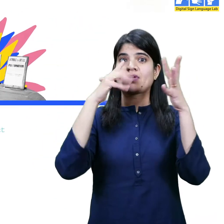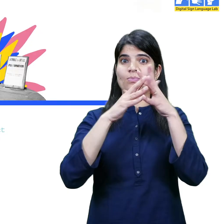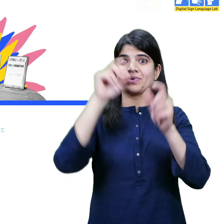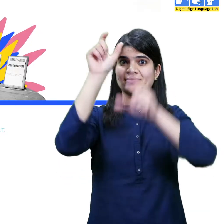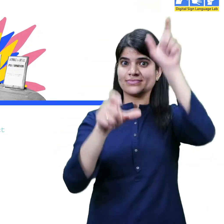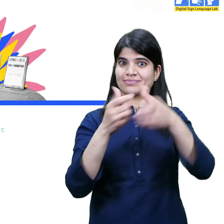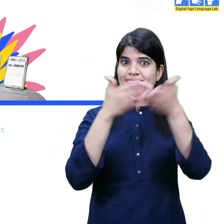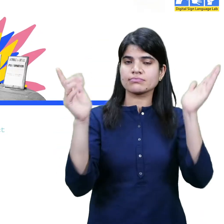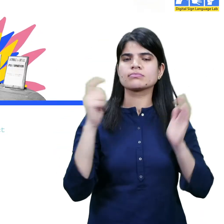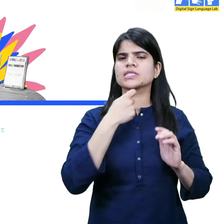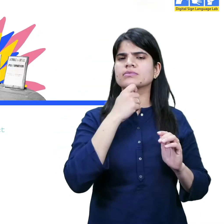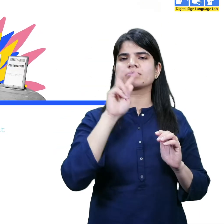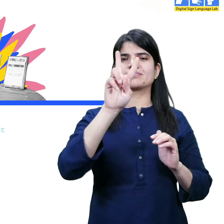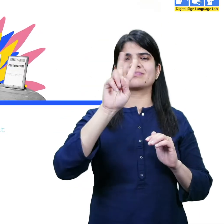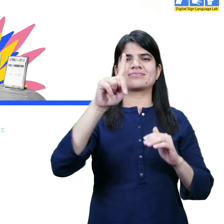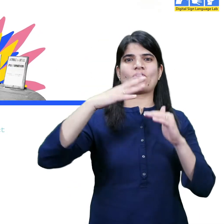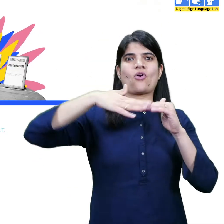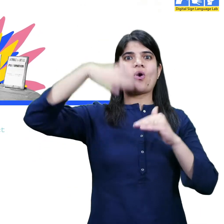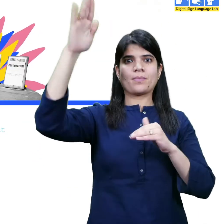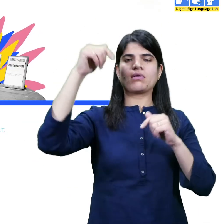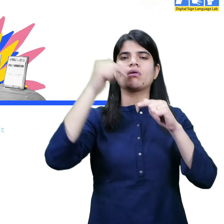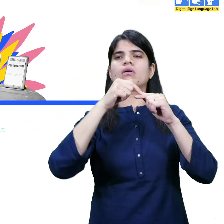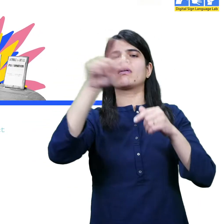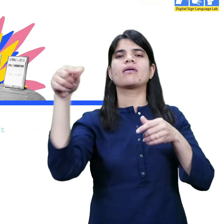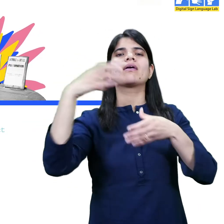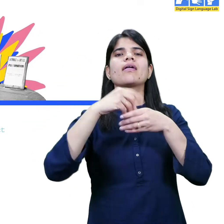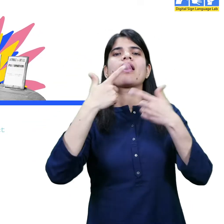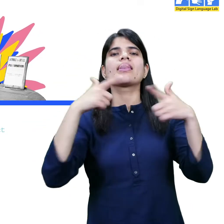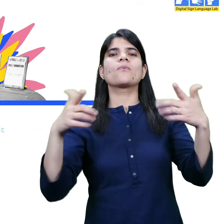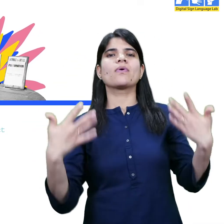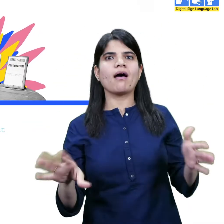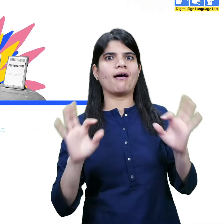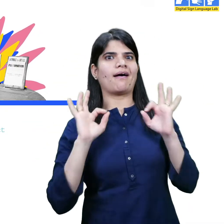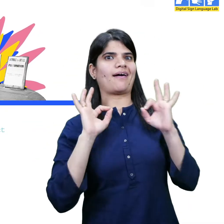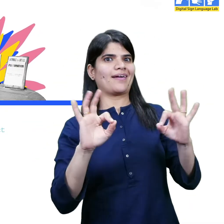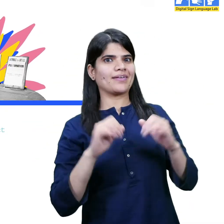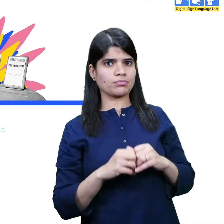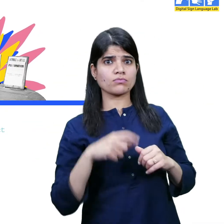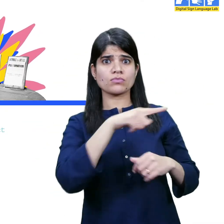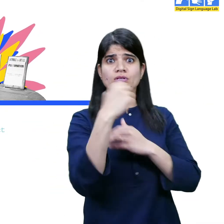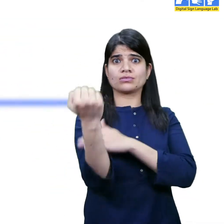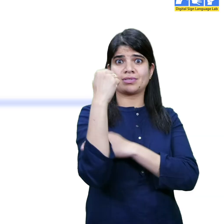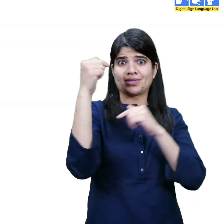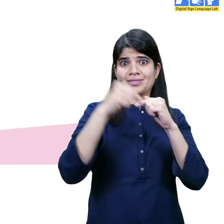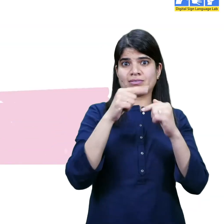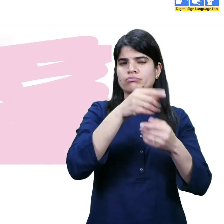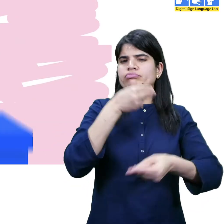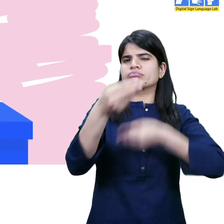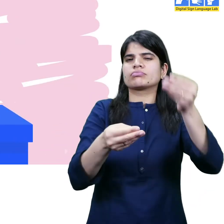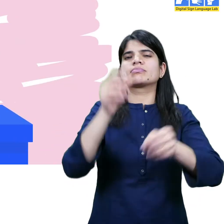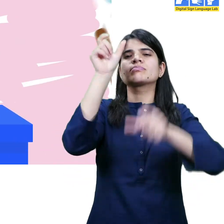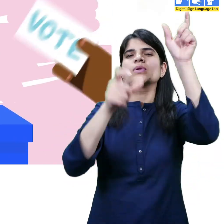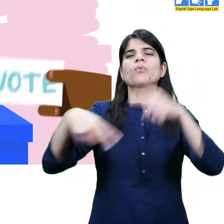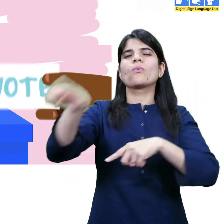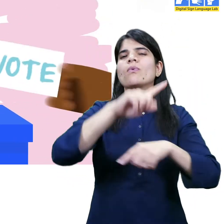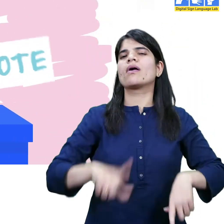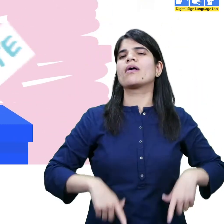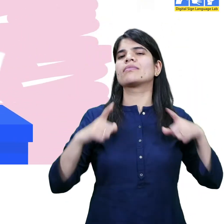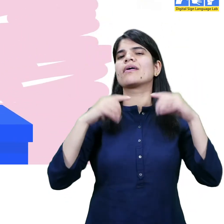women over 21 were finally allowed to vote. If everyone has the same rights and freedom, a society can grow and